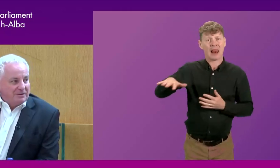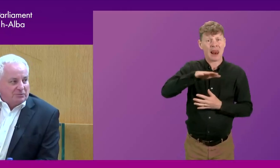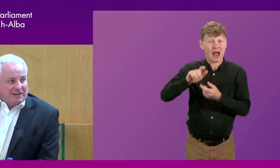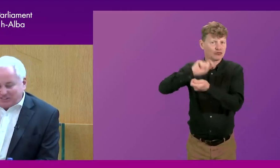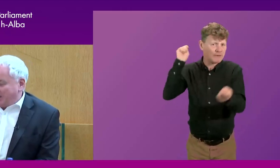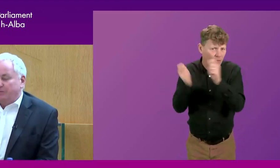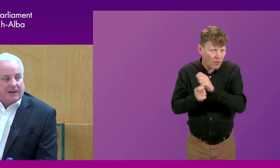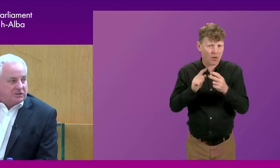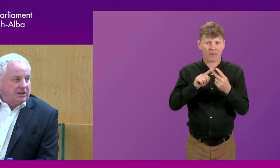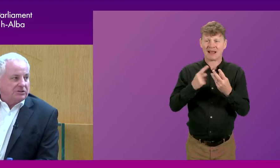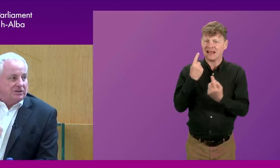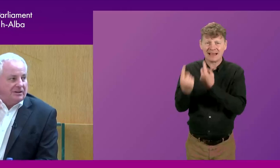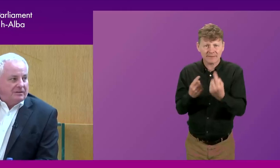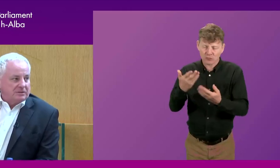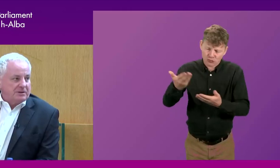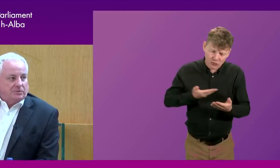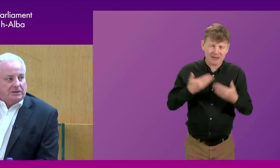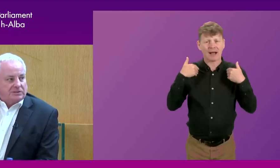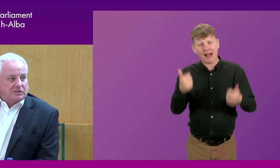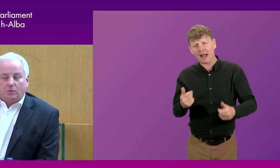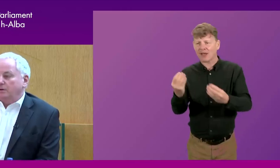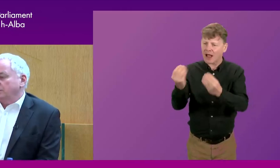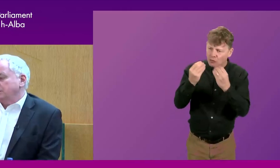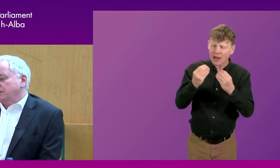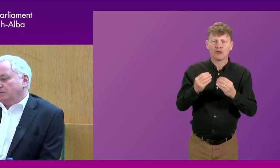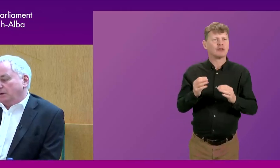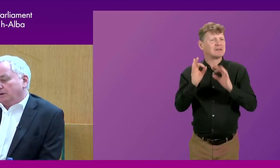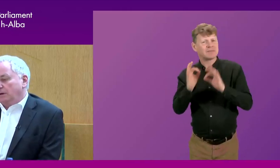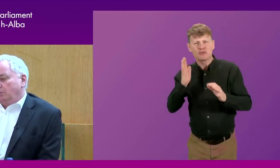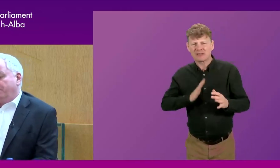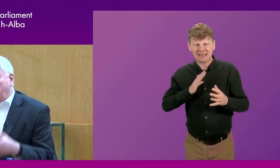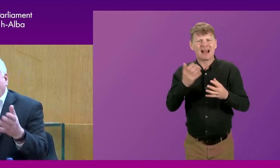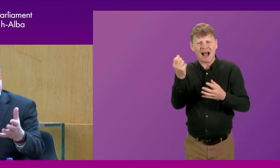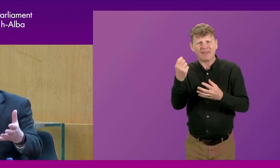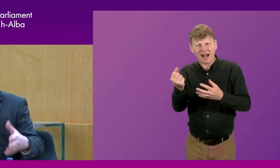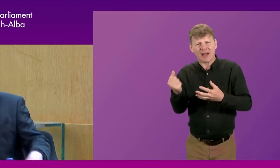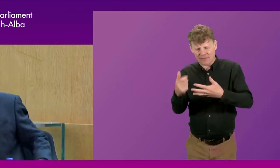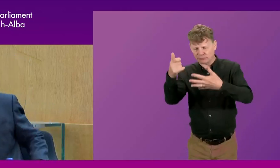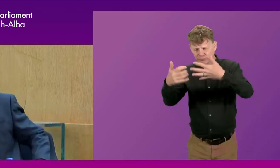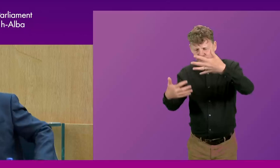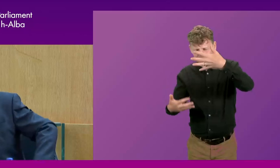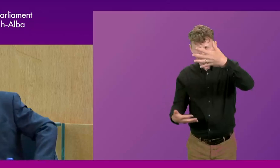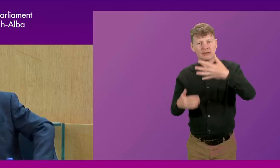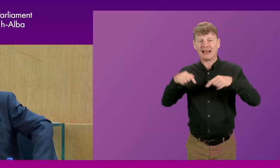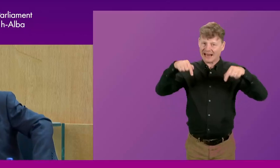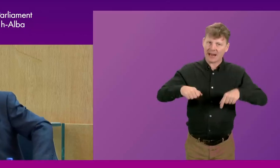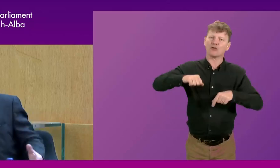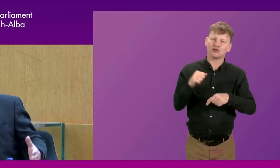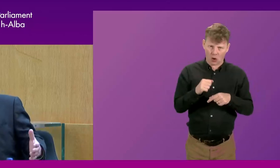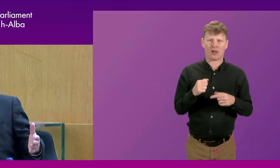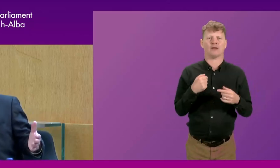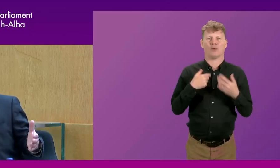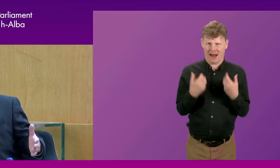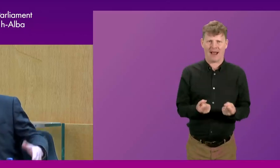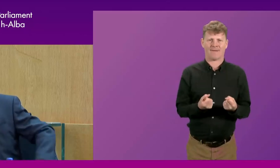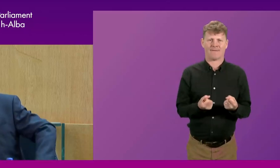individual rights in health and education, for special needs and so on, all these things that we're, we found legislative time for here, that would never